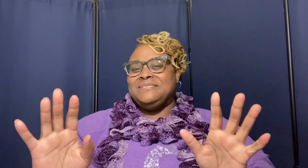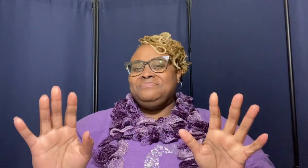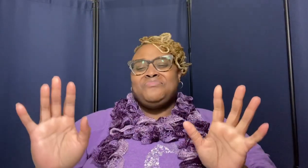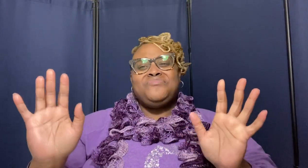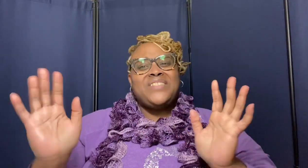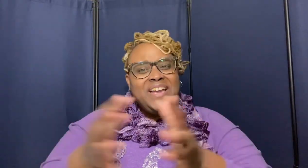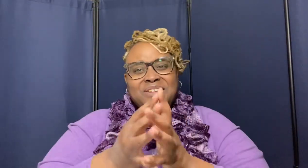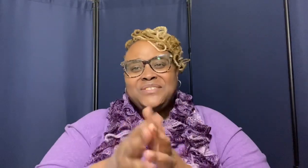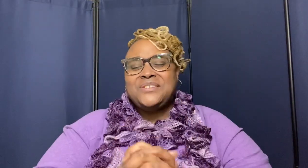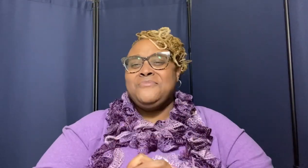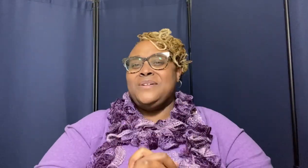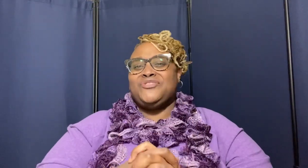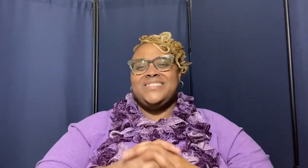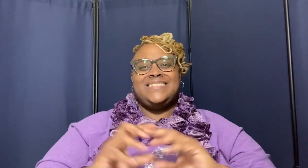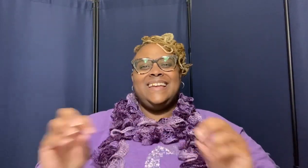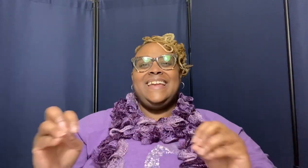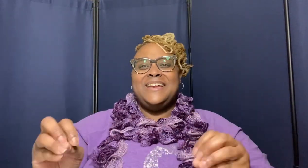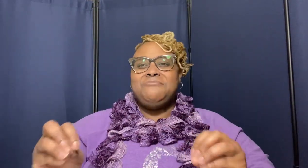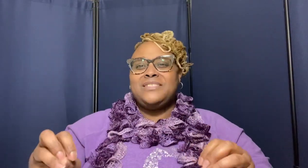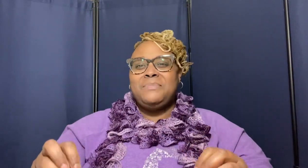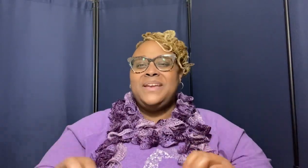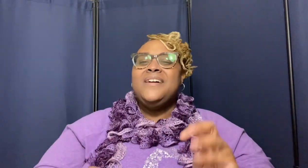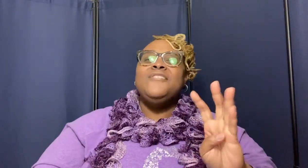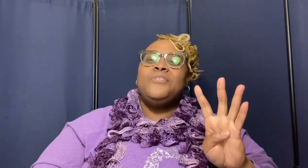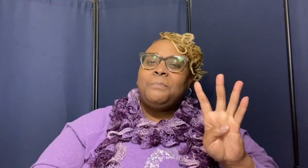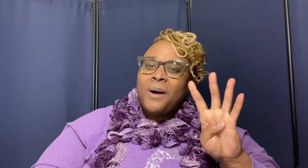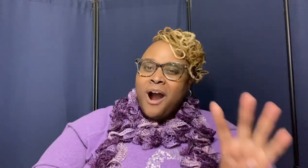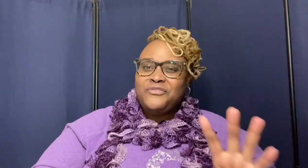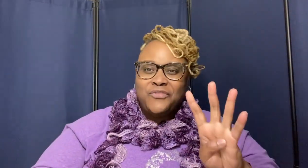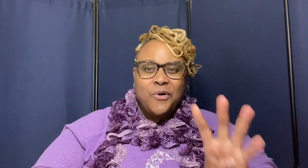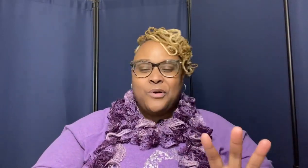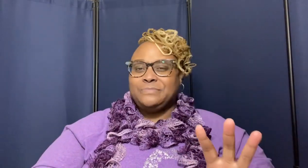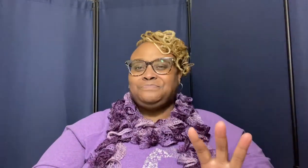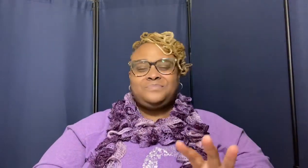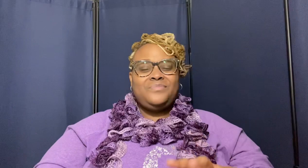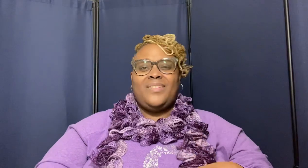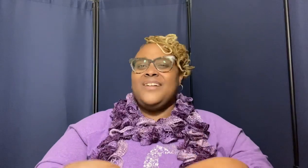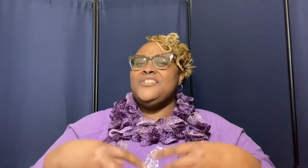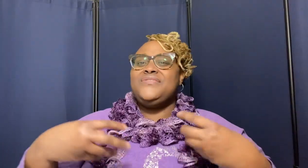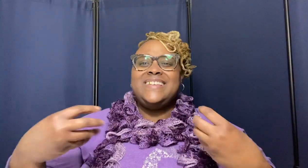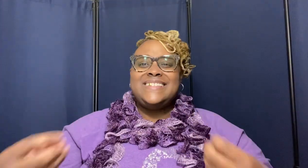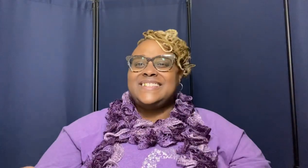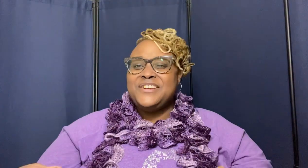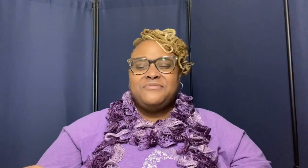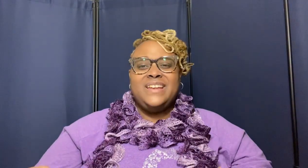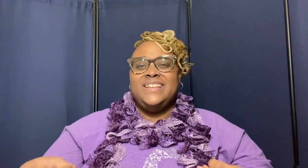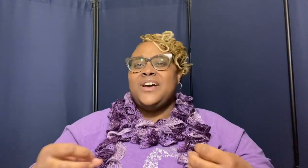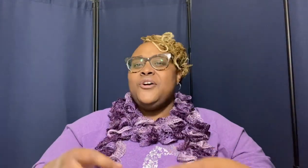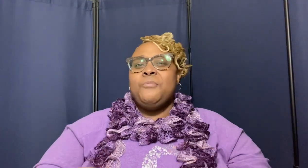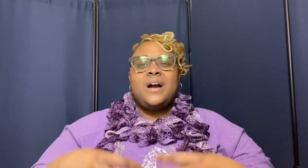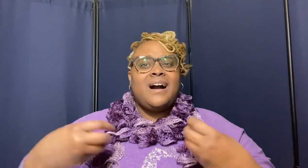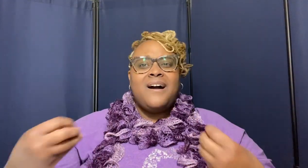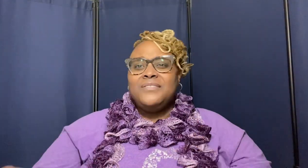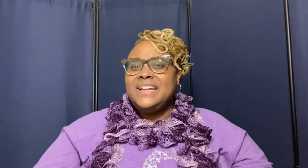thank you so much for sitting here with me for part four of this series we're calling